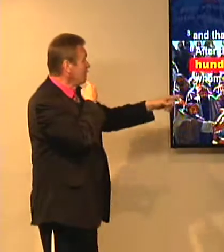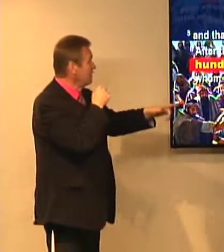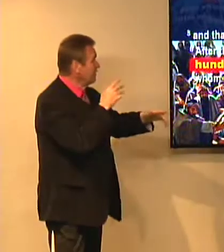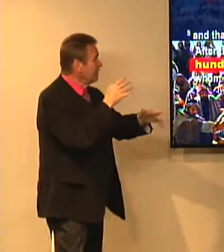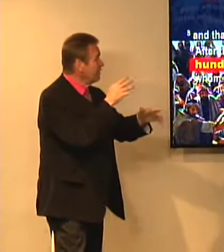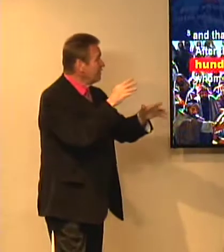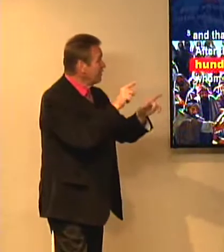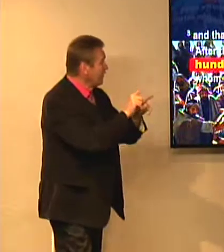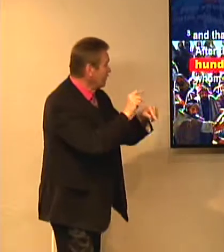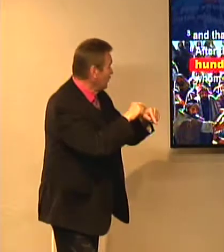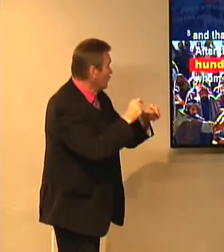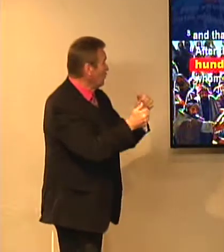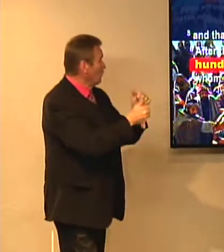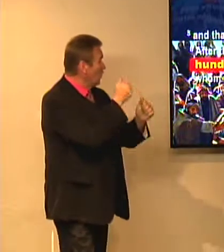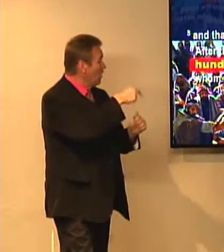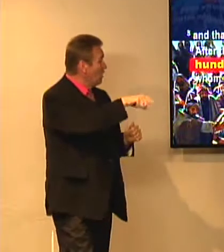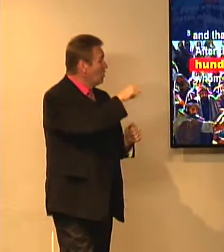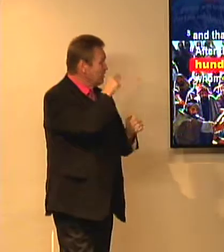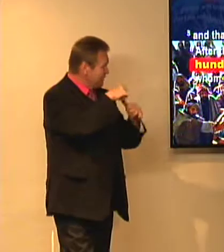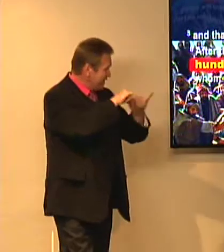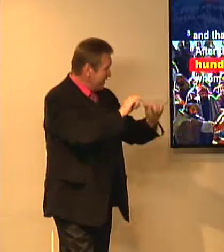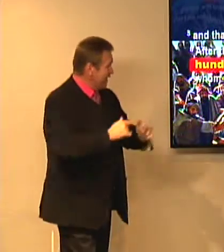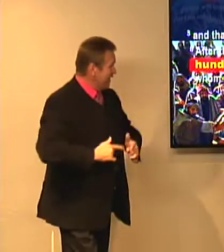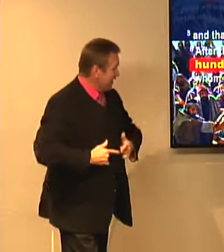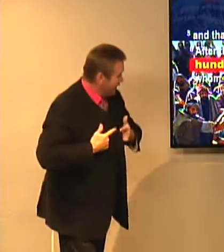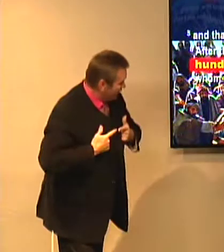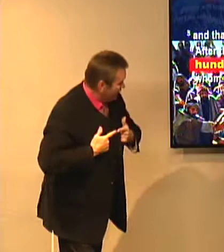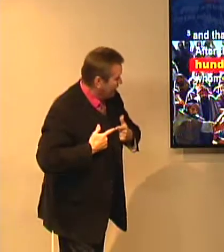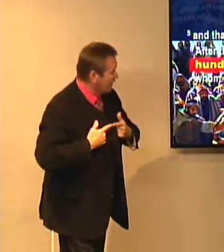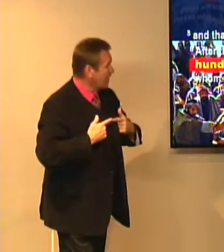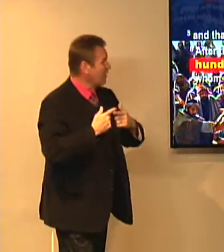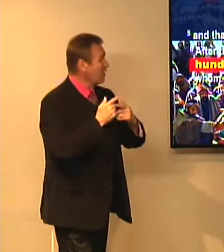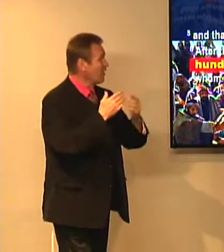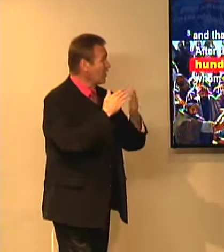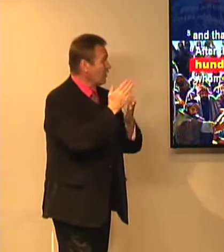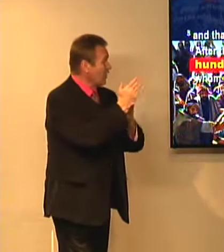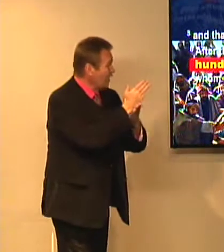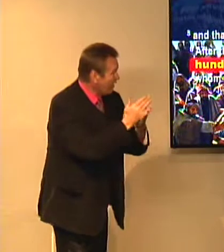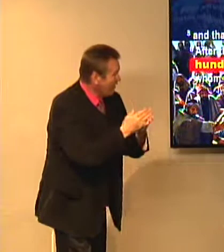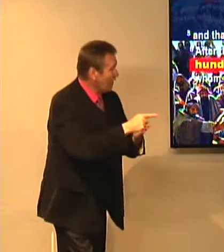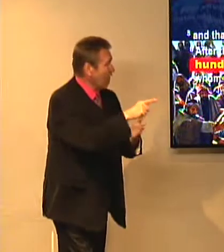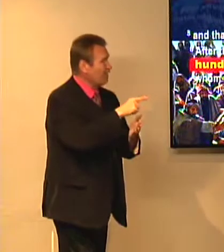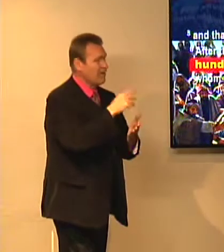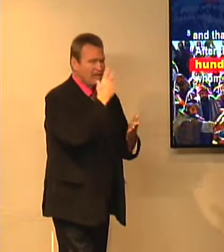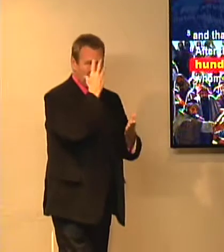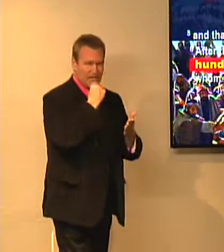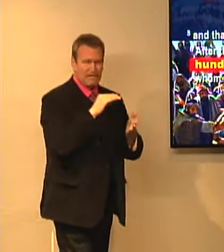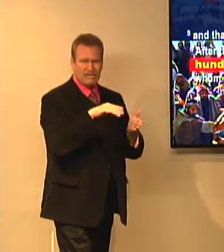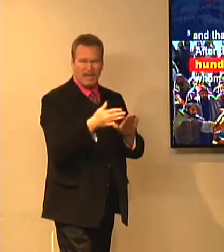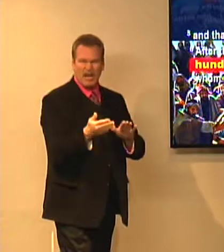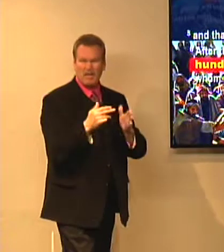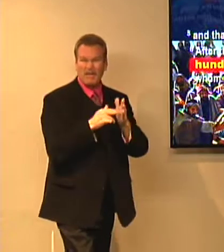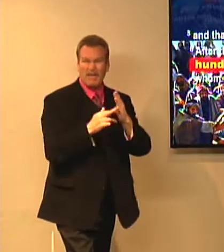And this goes on to say at the same time, most of them who were still living and some who had slept.